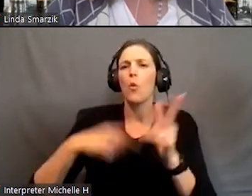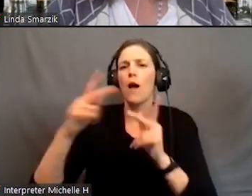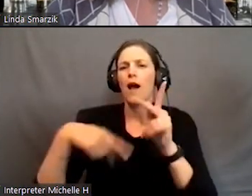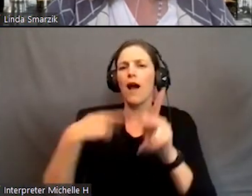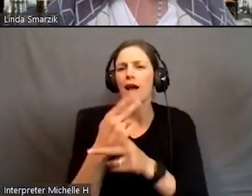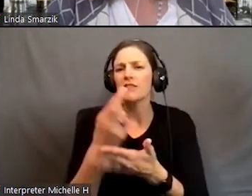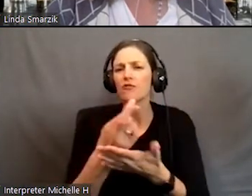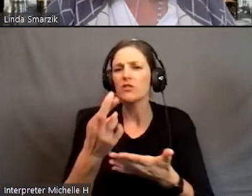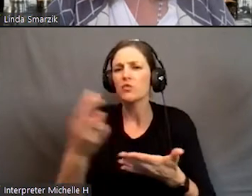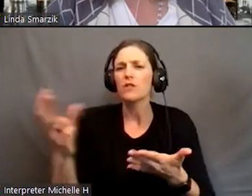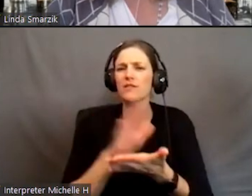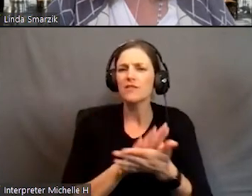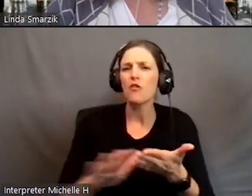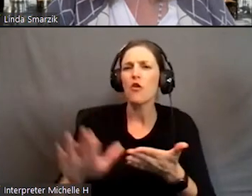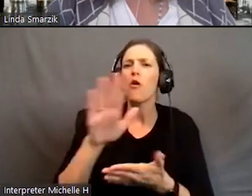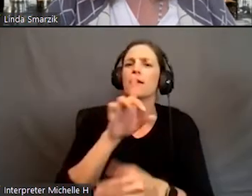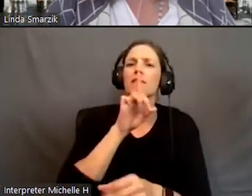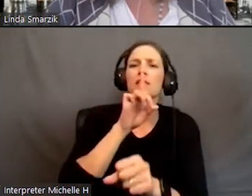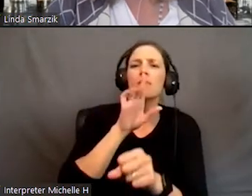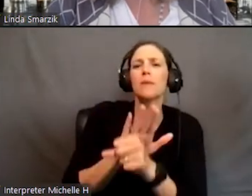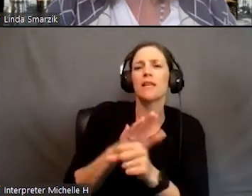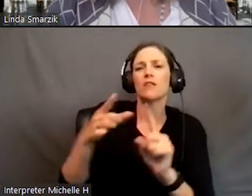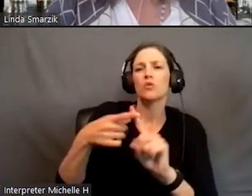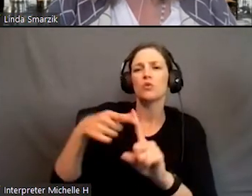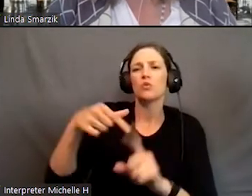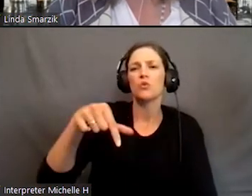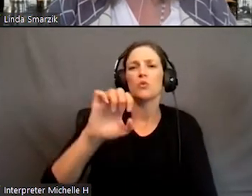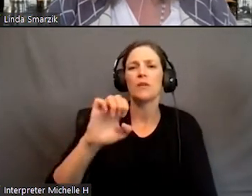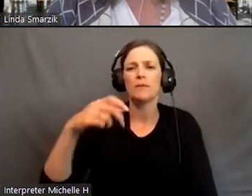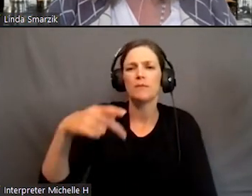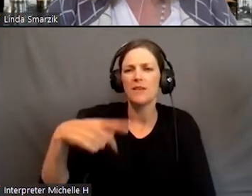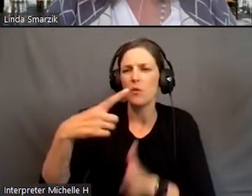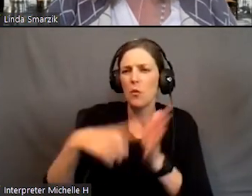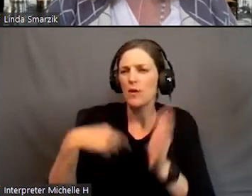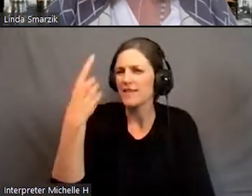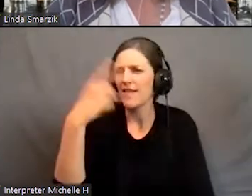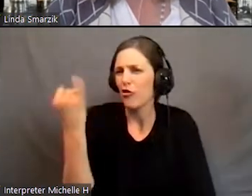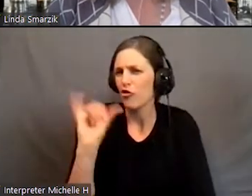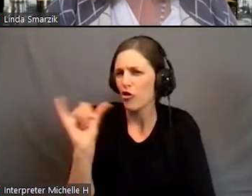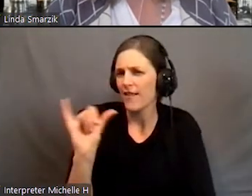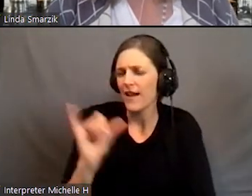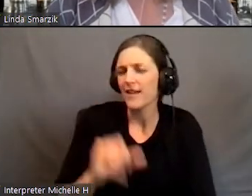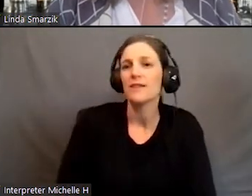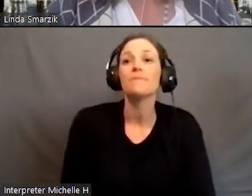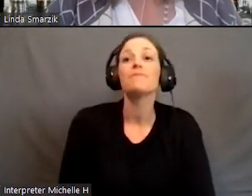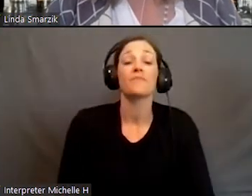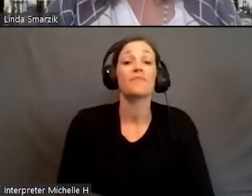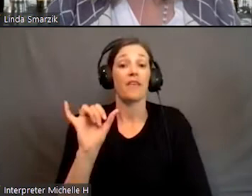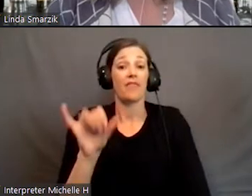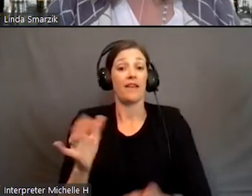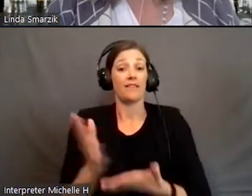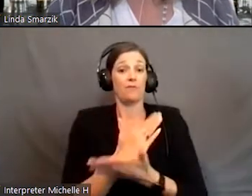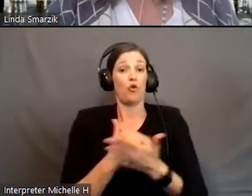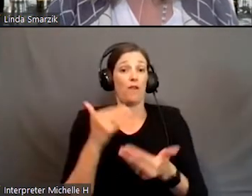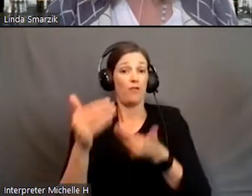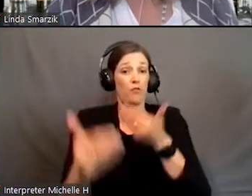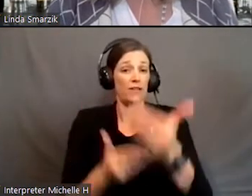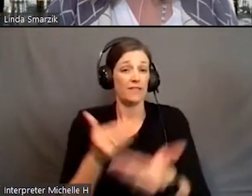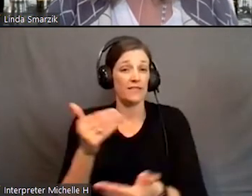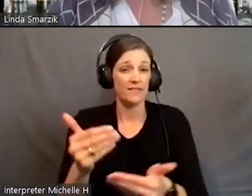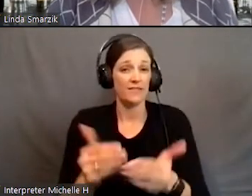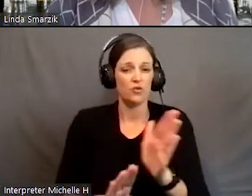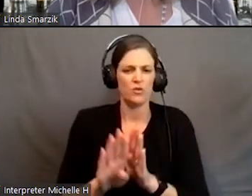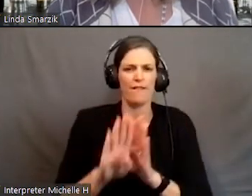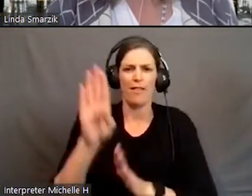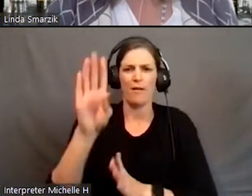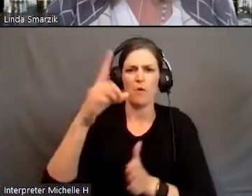is the college committing to the QEP? What does that look like? Yeah, and that's part of the process is to come up with what what